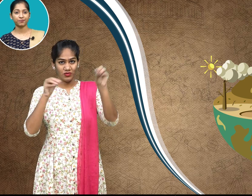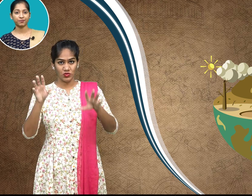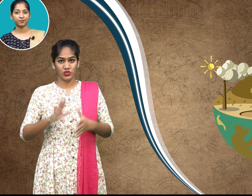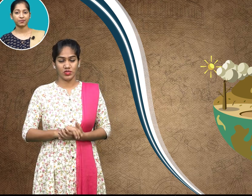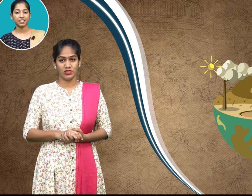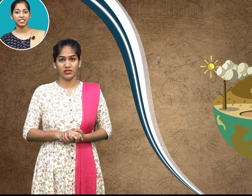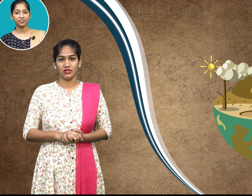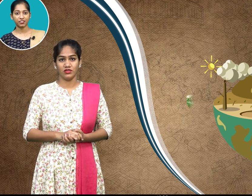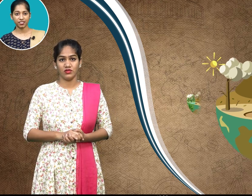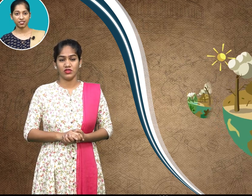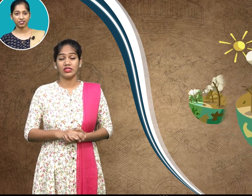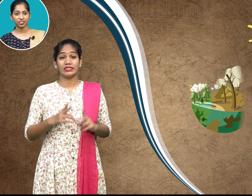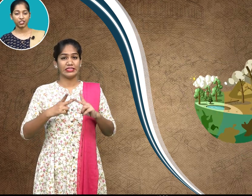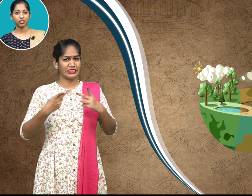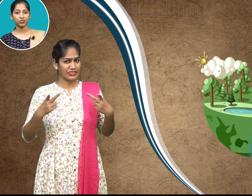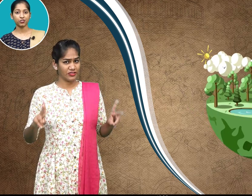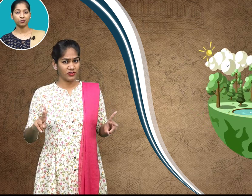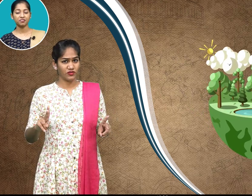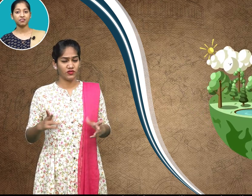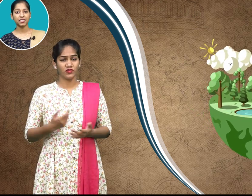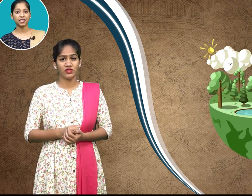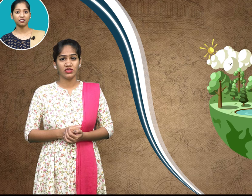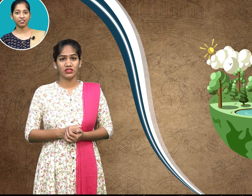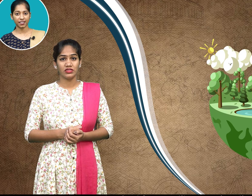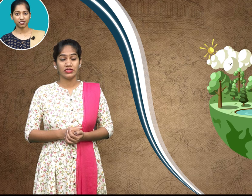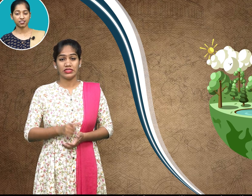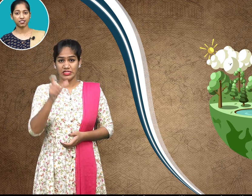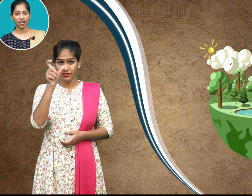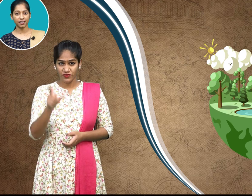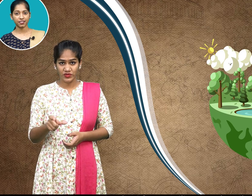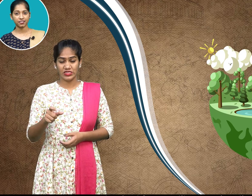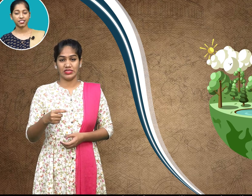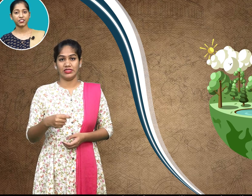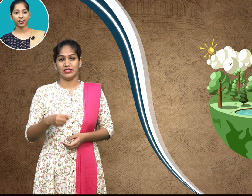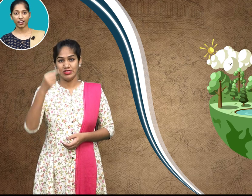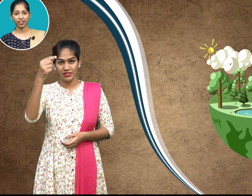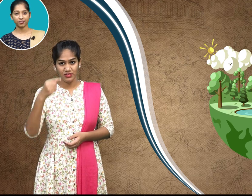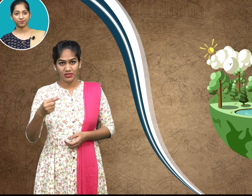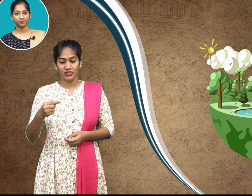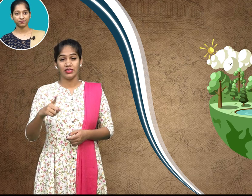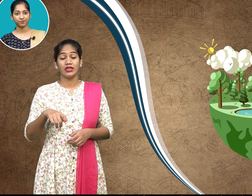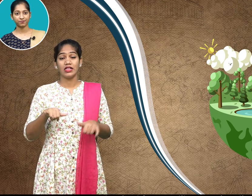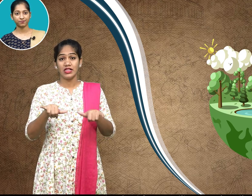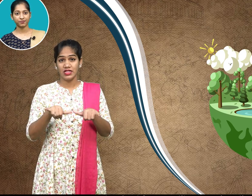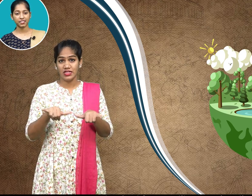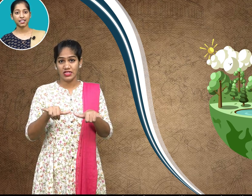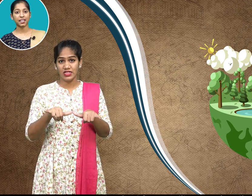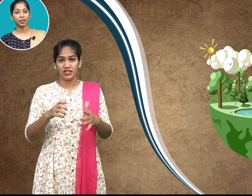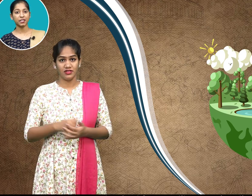differs due to physical factors like terrain climate